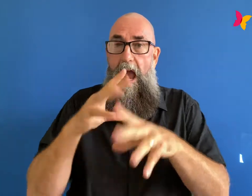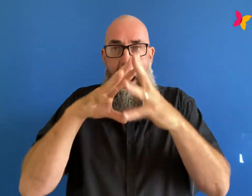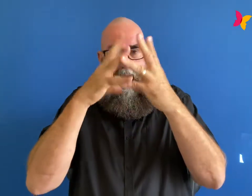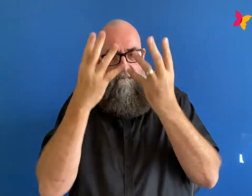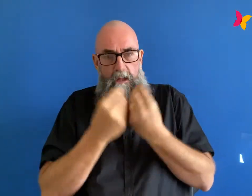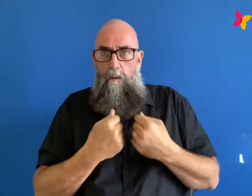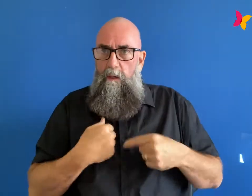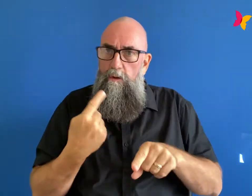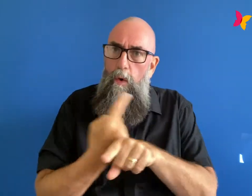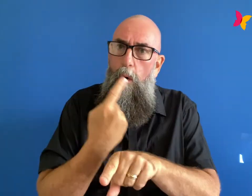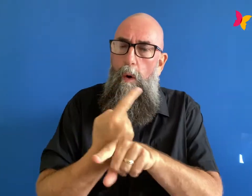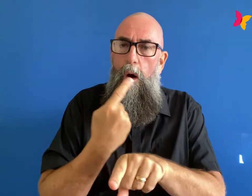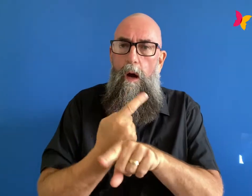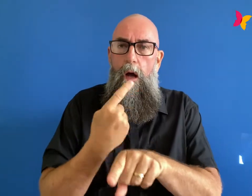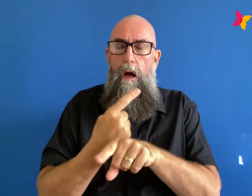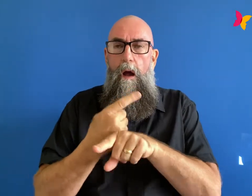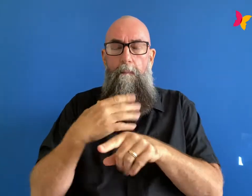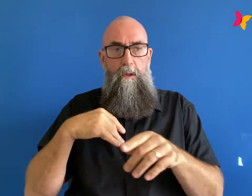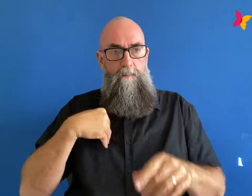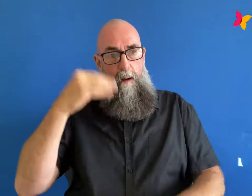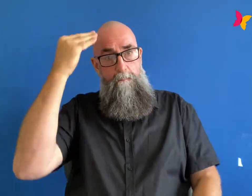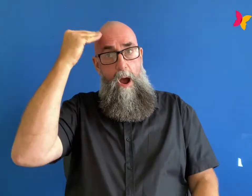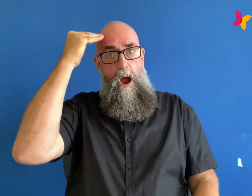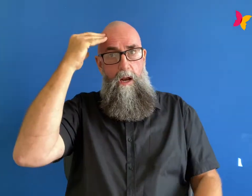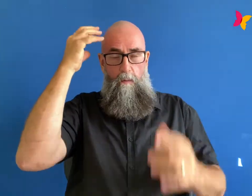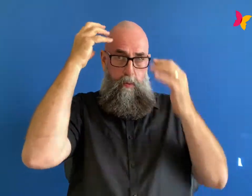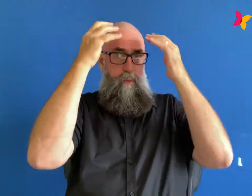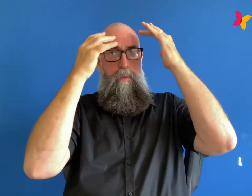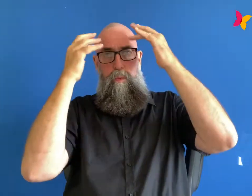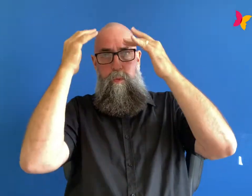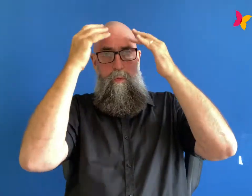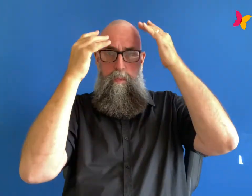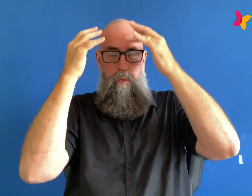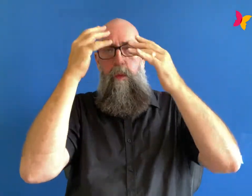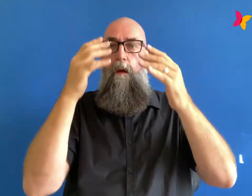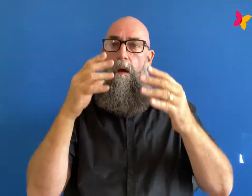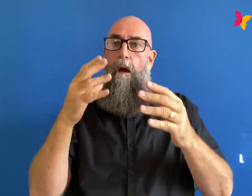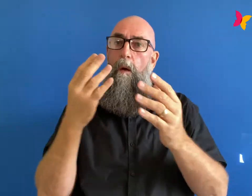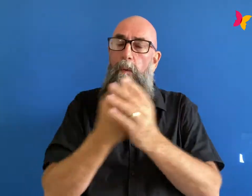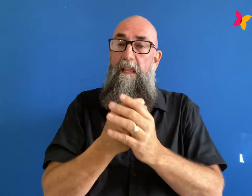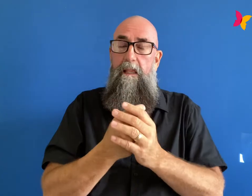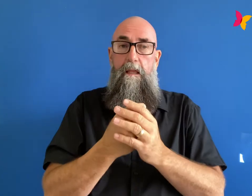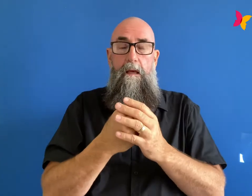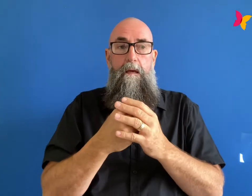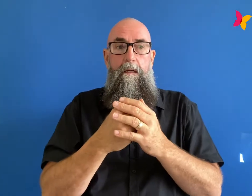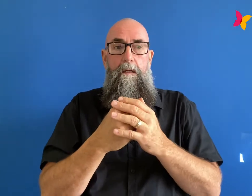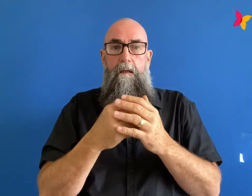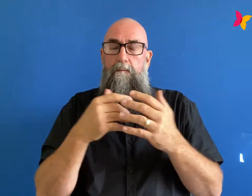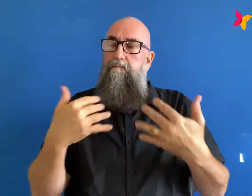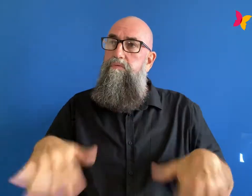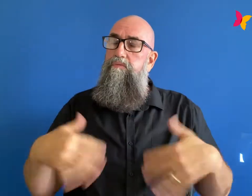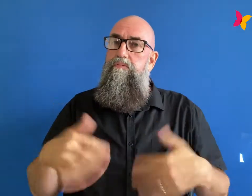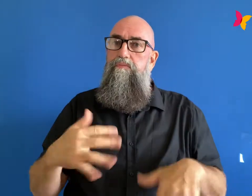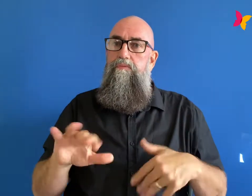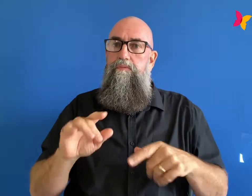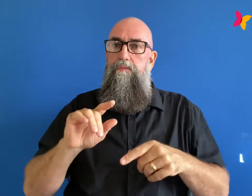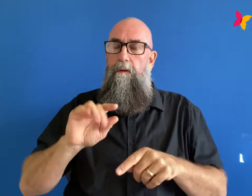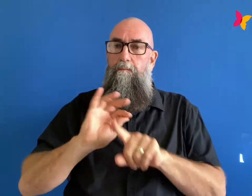just takes it out of your head in addition to talking it out with the a team amy also set about redefining her relationship